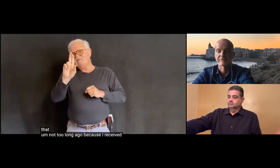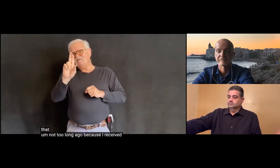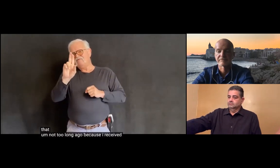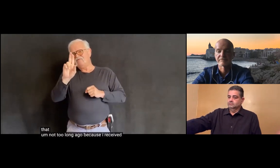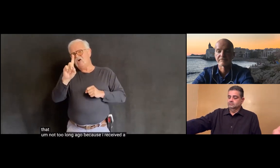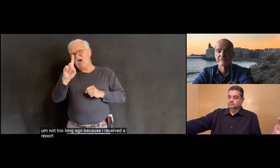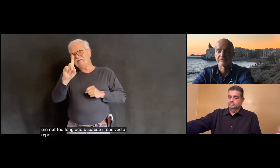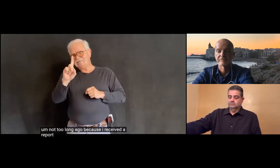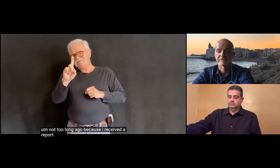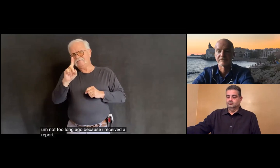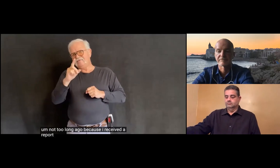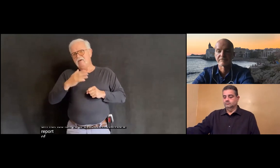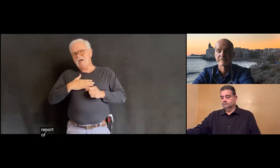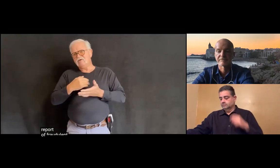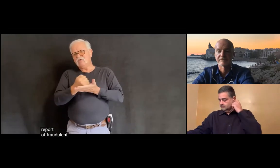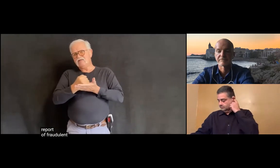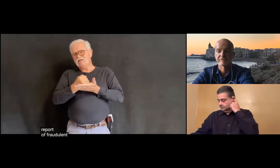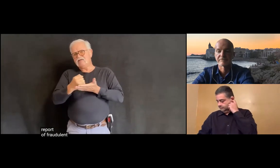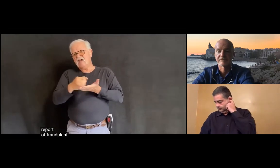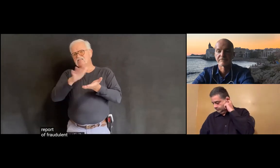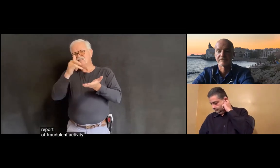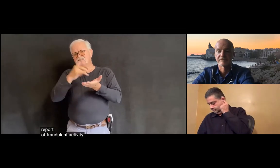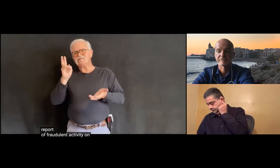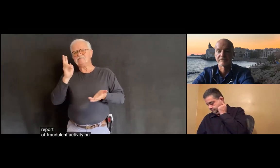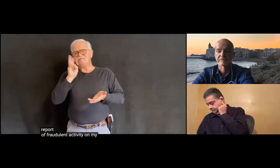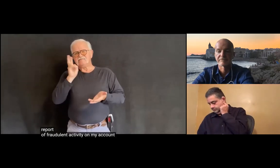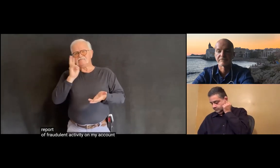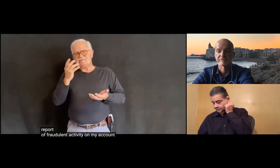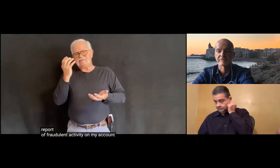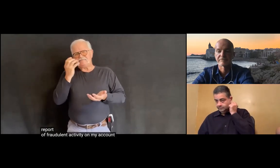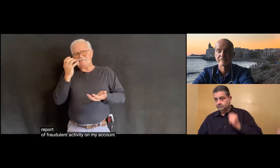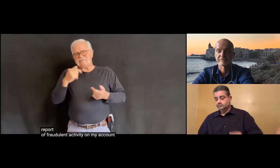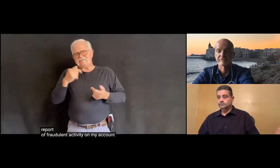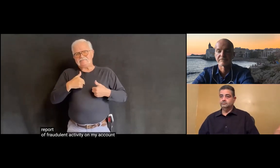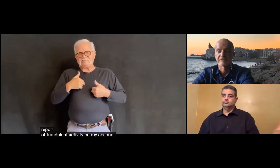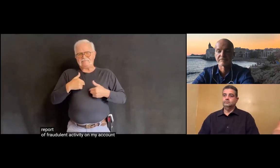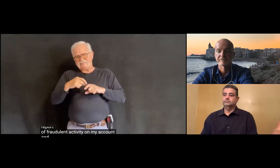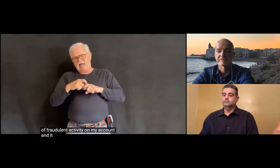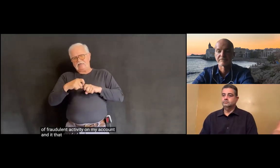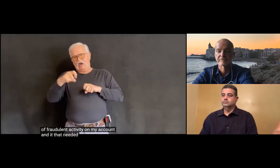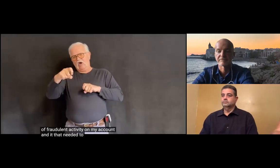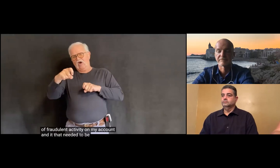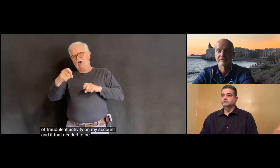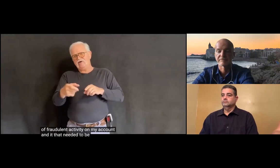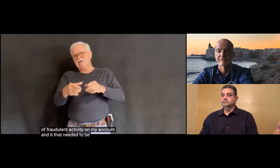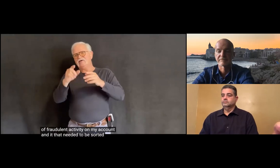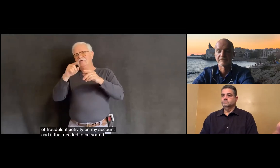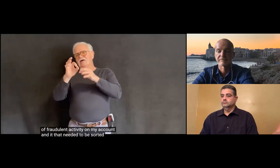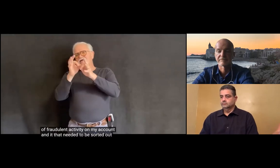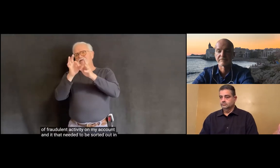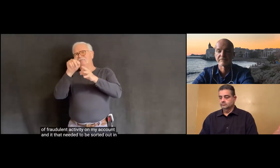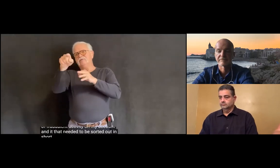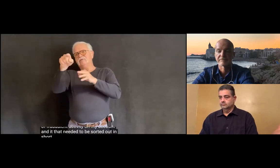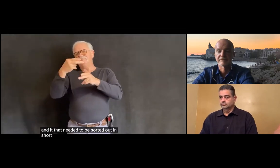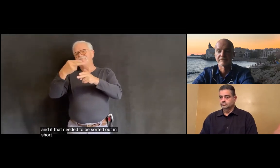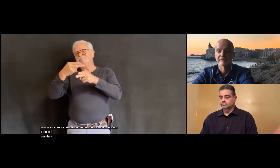a report of fraudulent surgery on my account, and it got me to be sorted